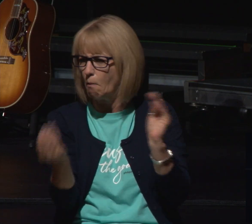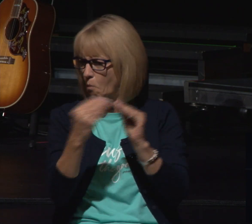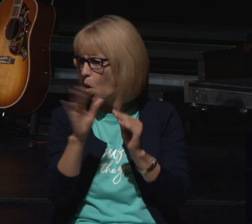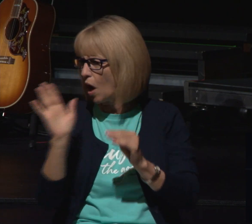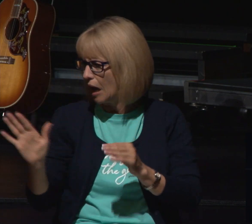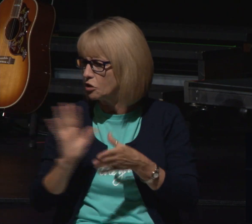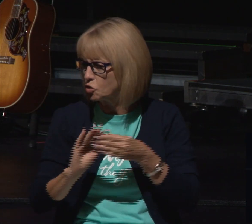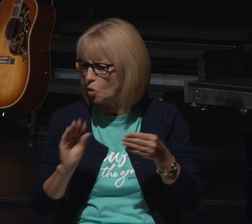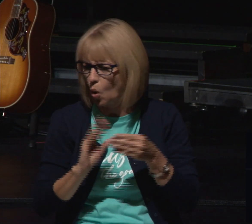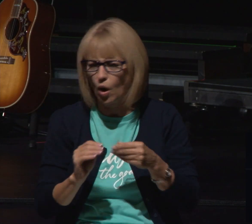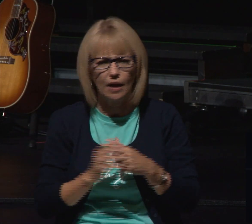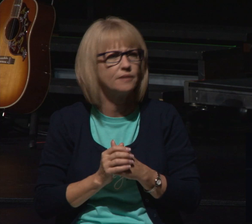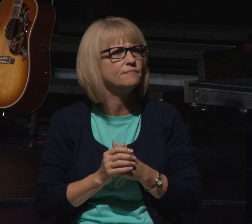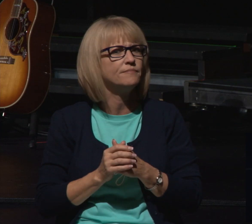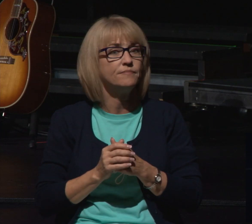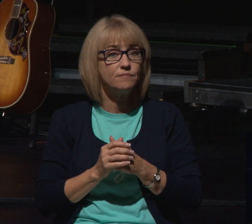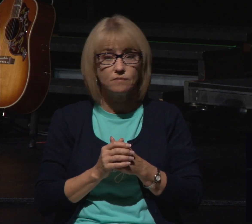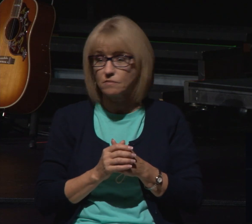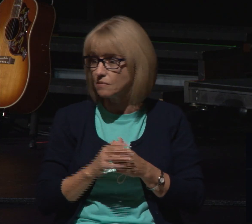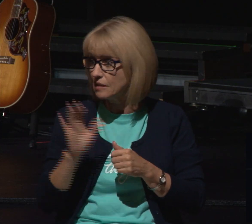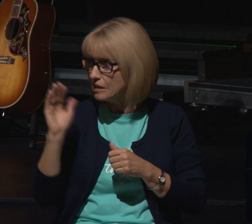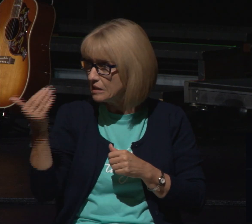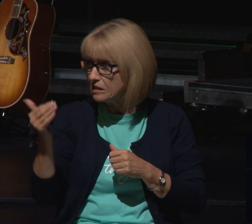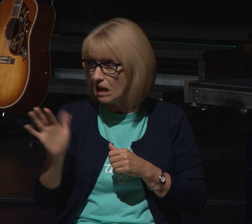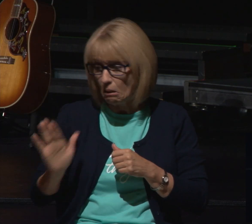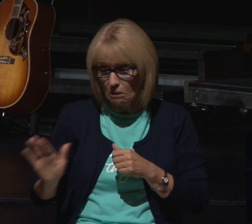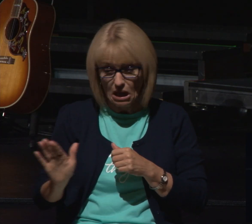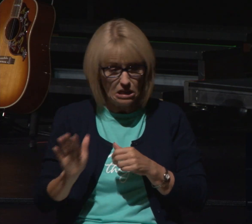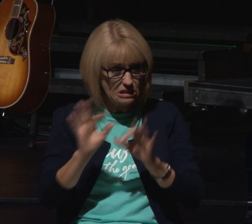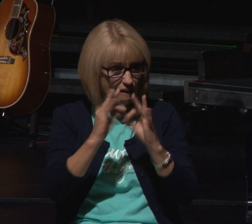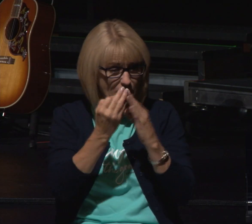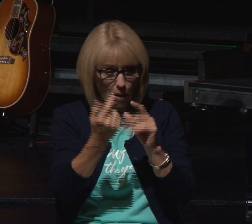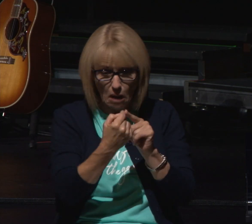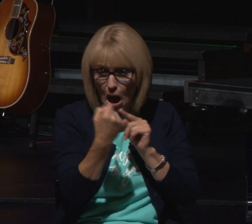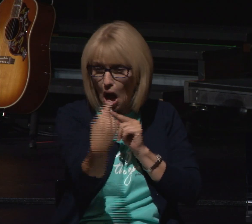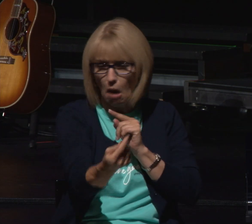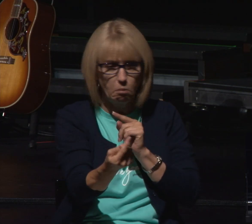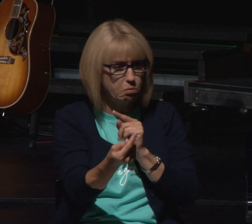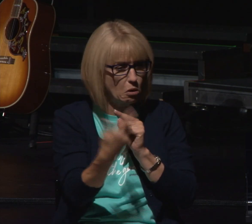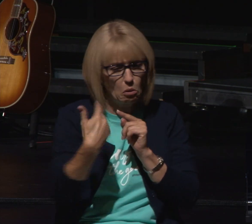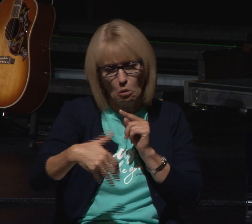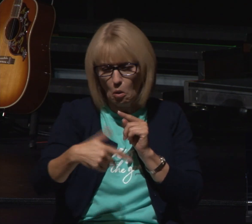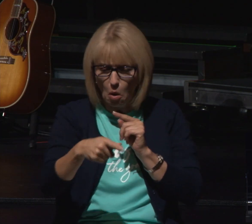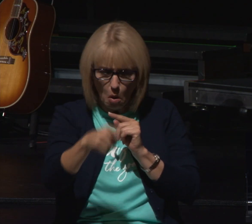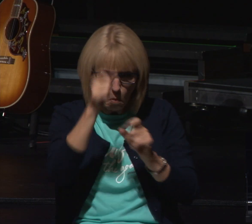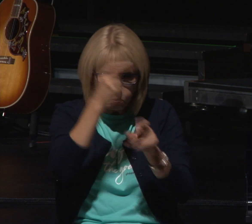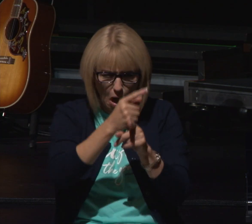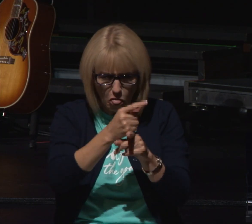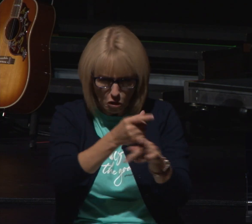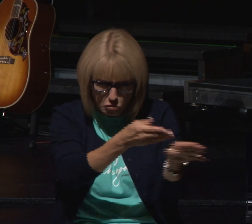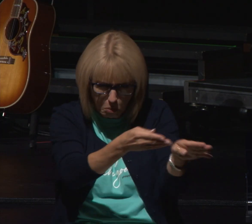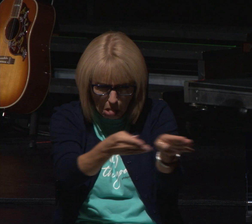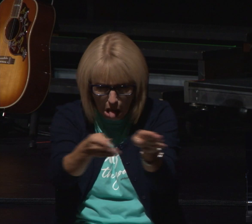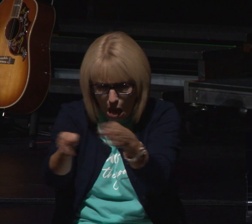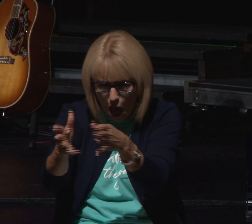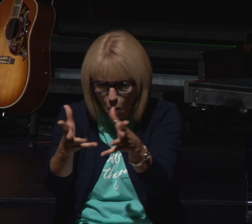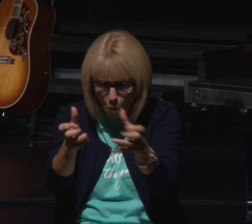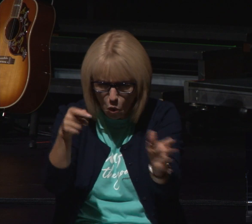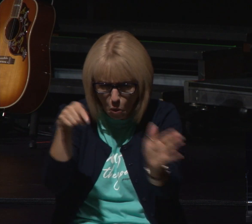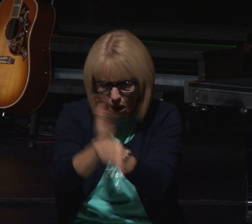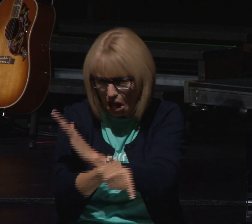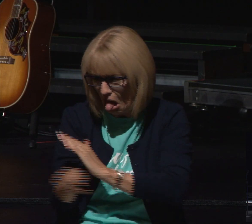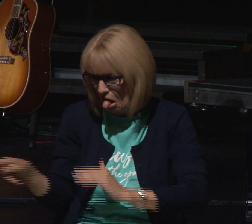story through the end of this chapter chapter this opposition just keeps growing and growing and as the brothers actually get together and as a plot they want to kill him